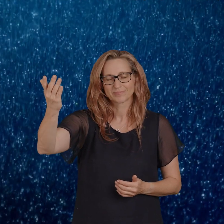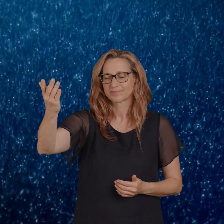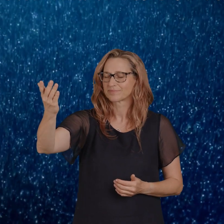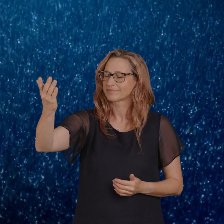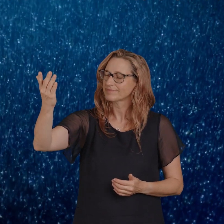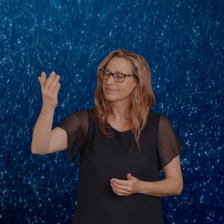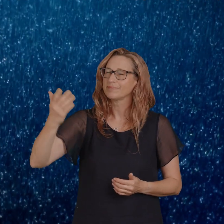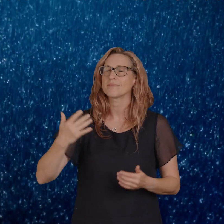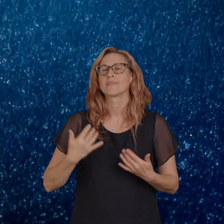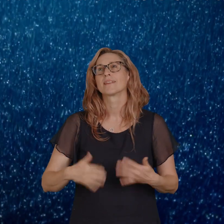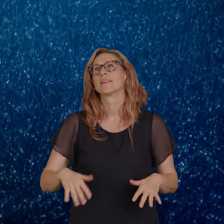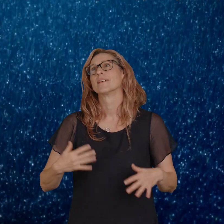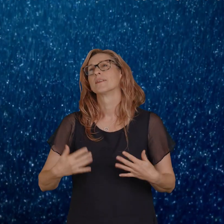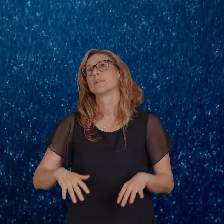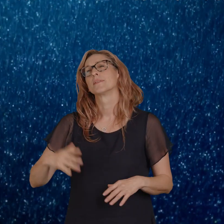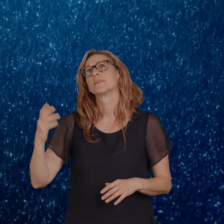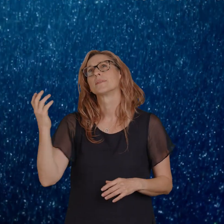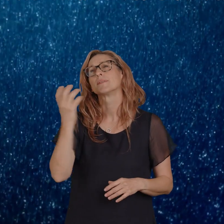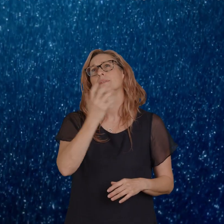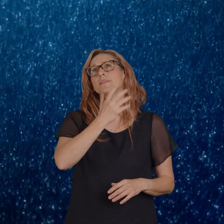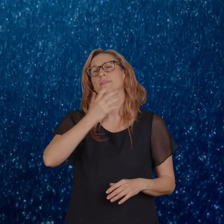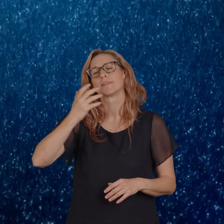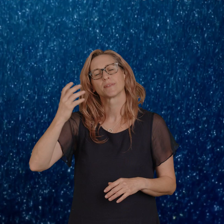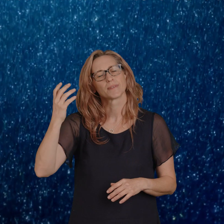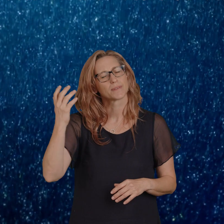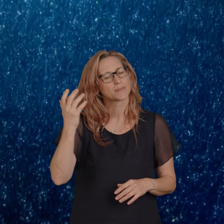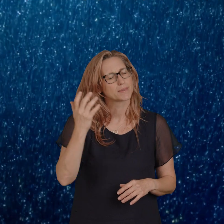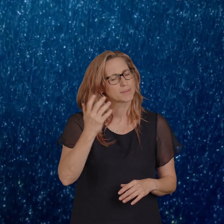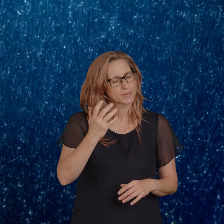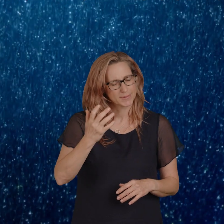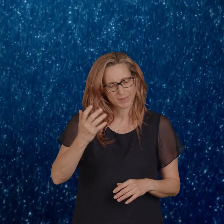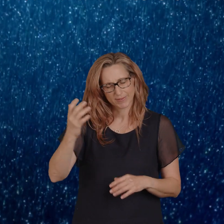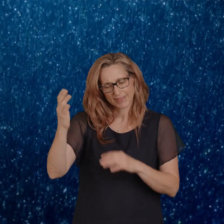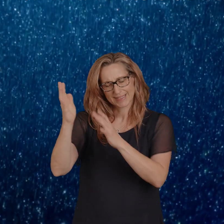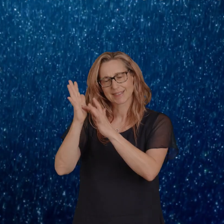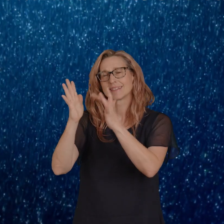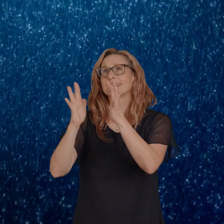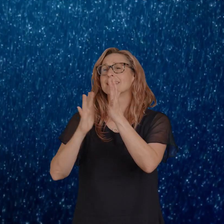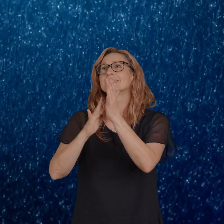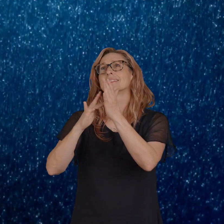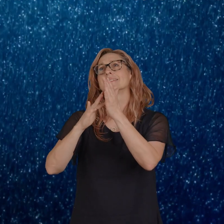You alone deserve your praise.